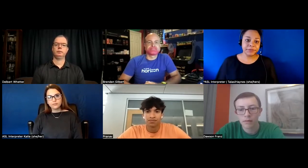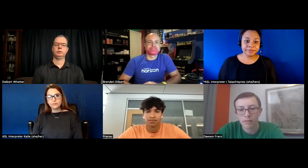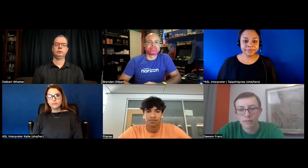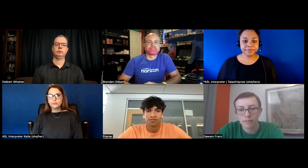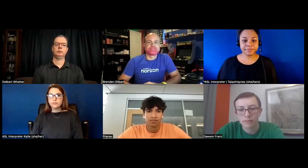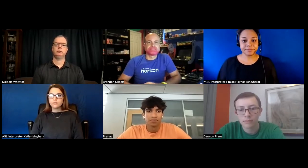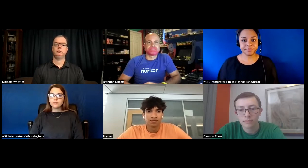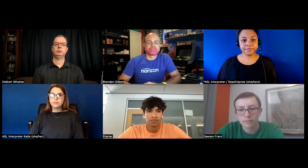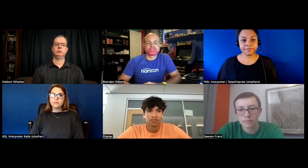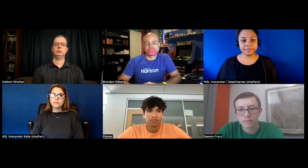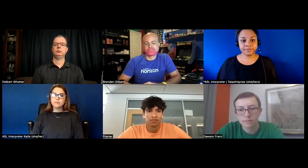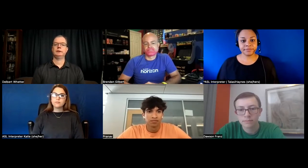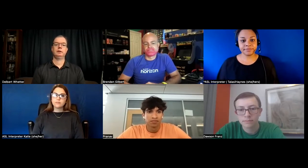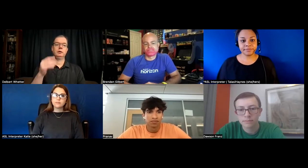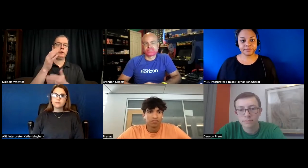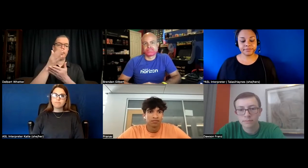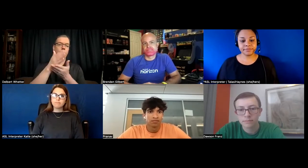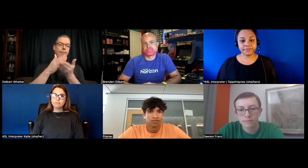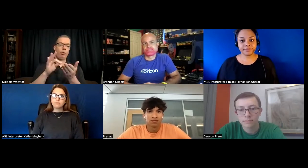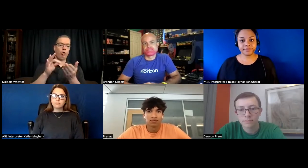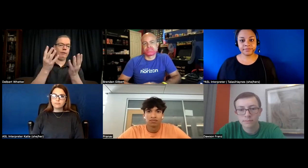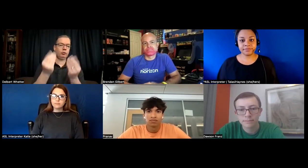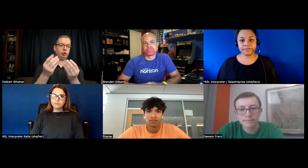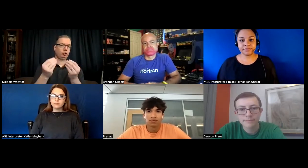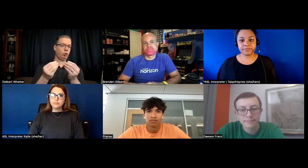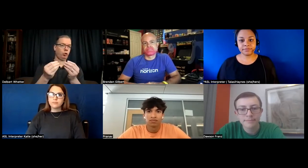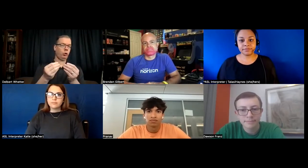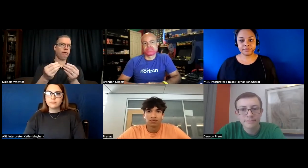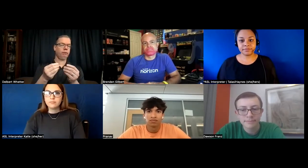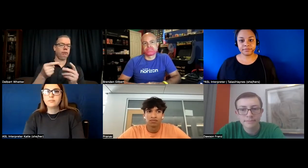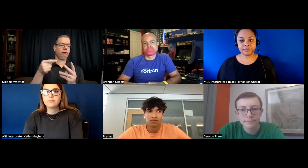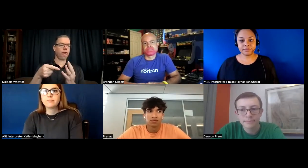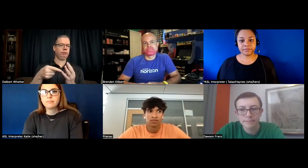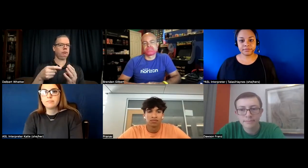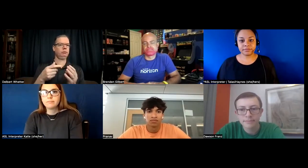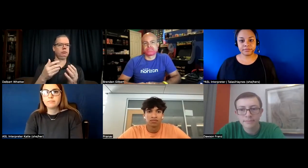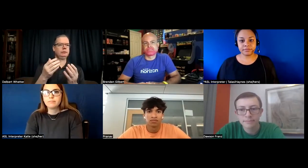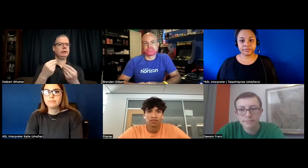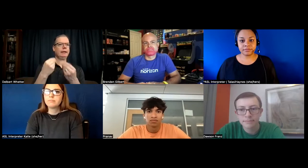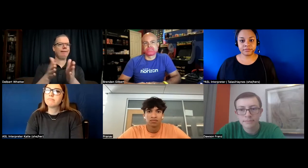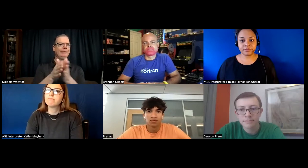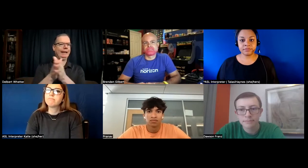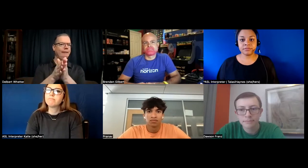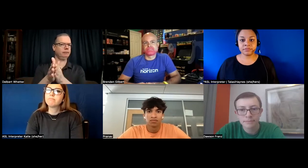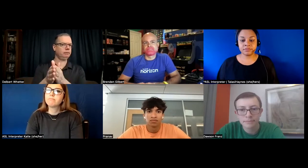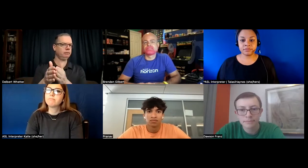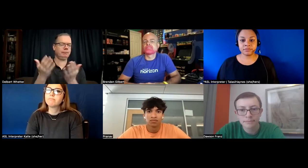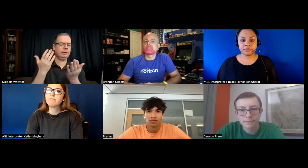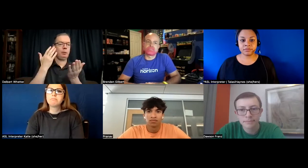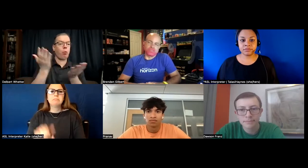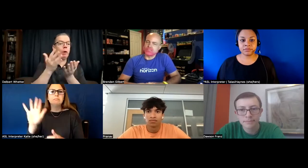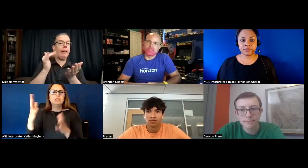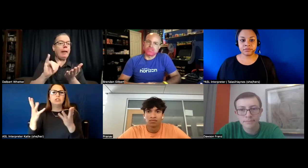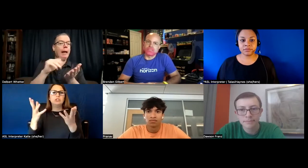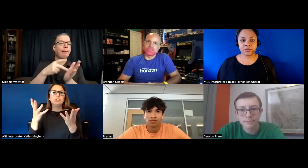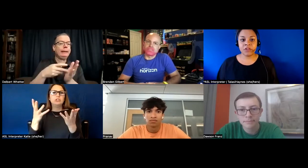and